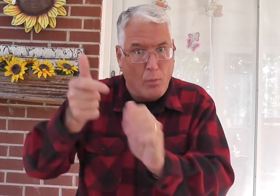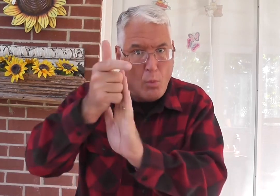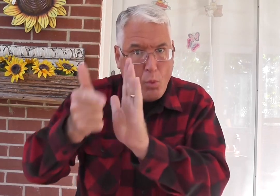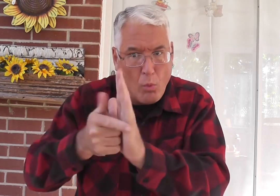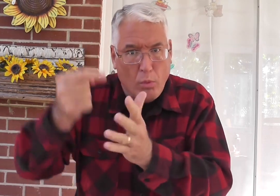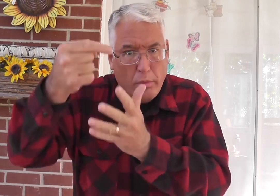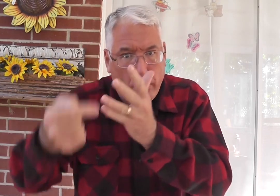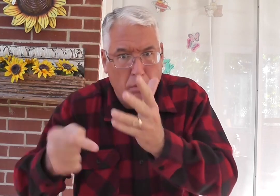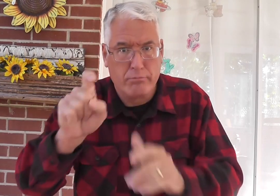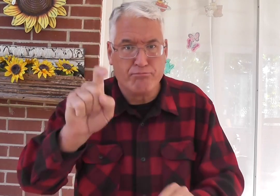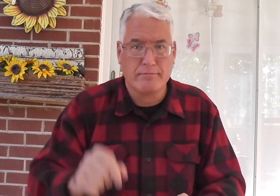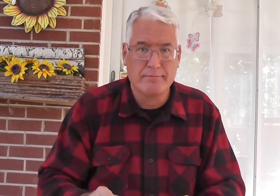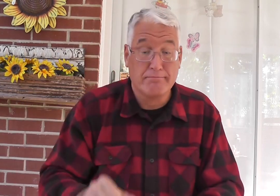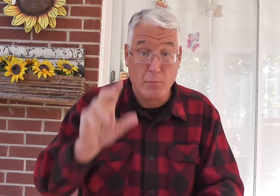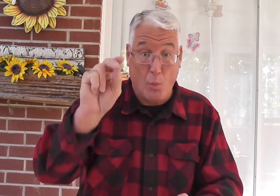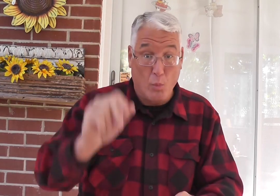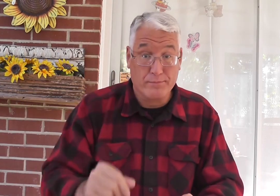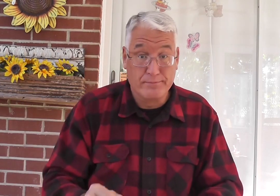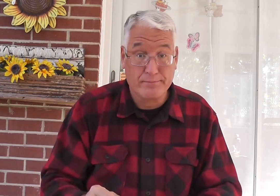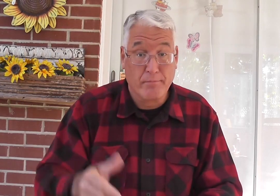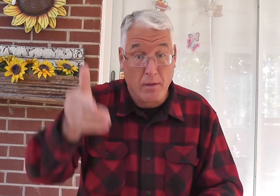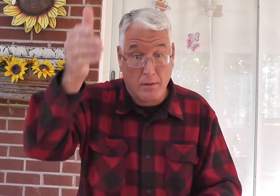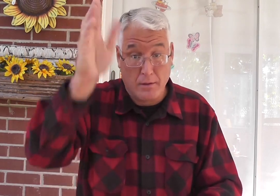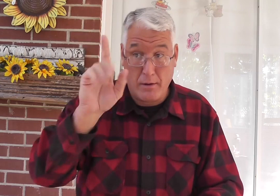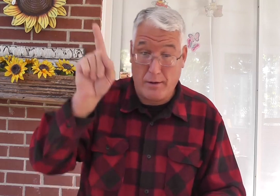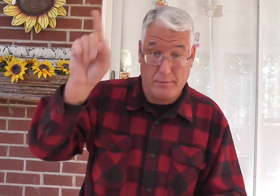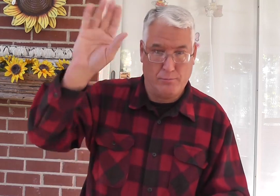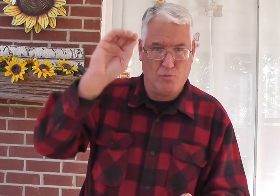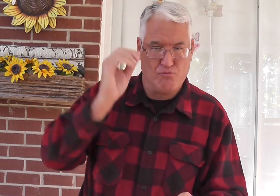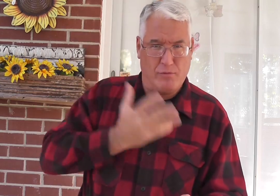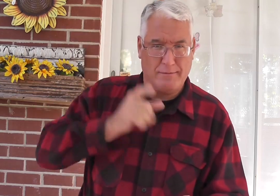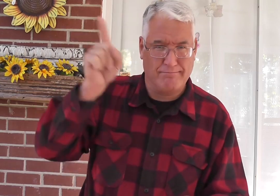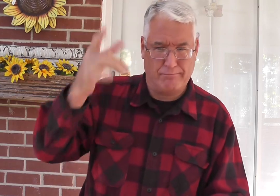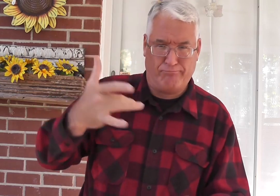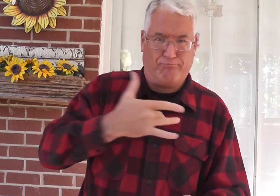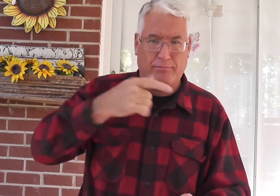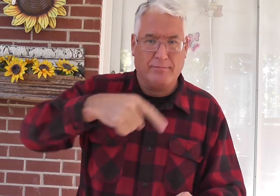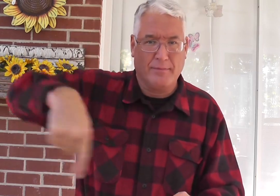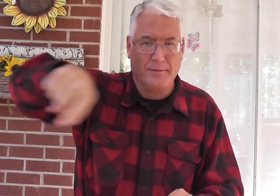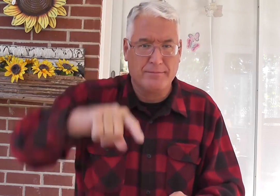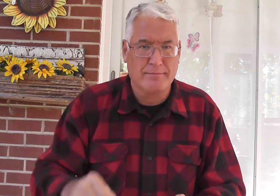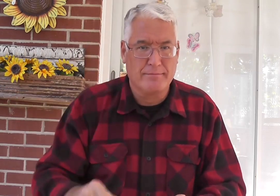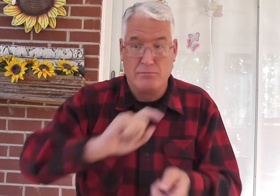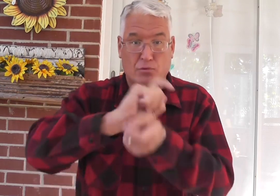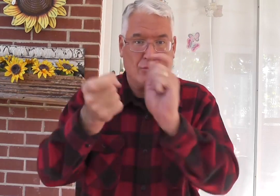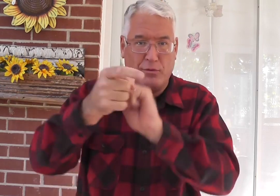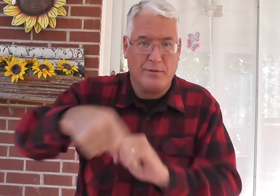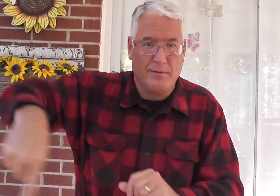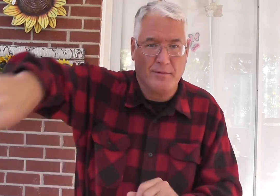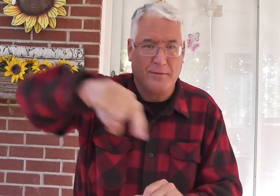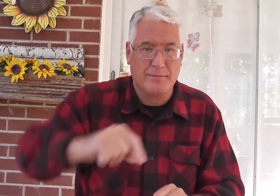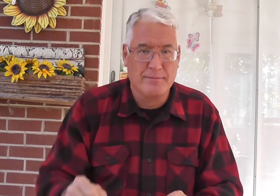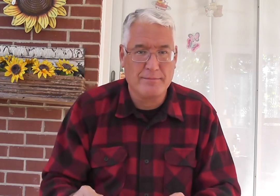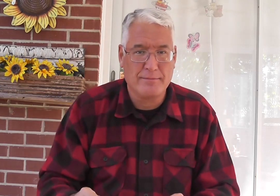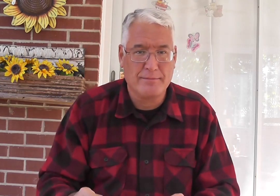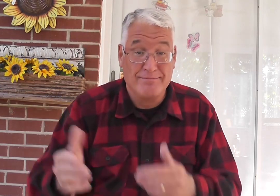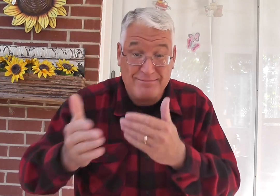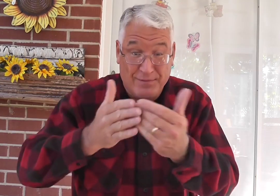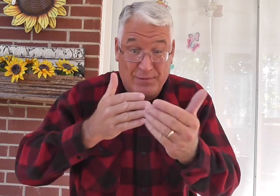Well, did they follow the law and that's how it happened? No. It was through God's grace that was poured into their heart that